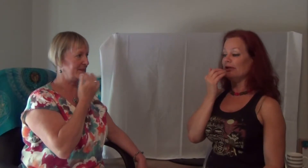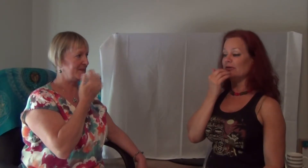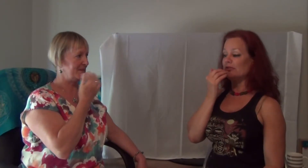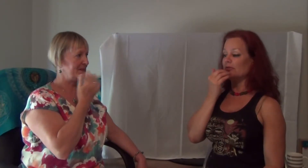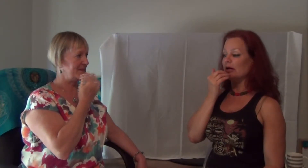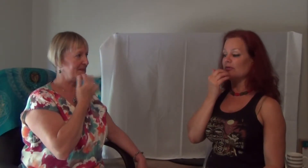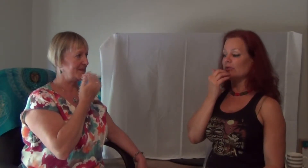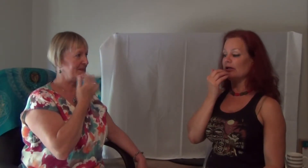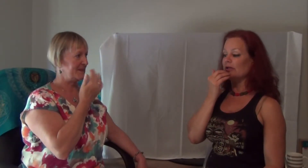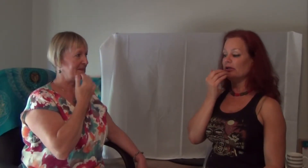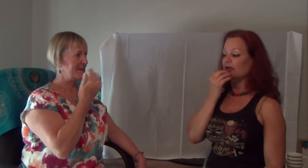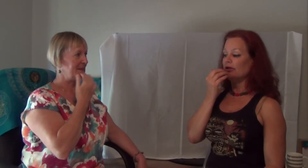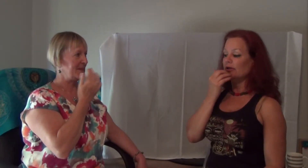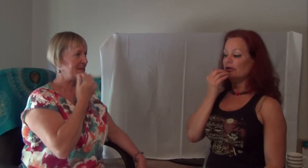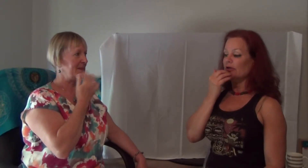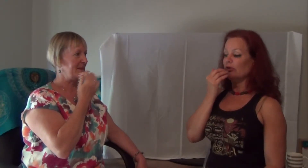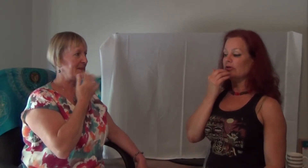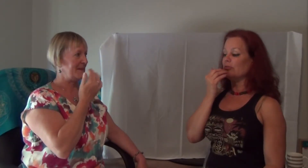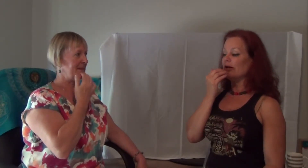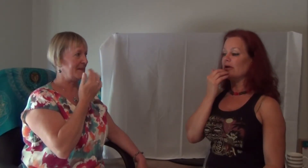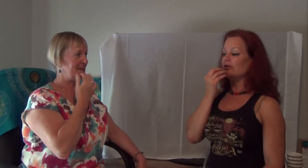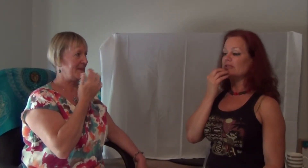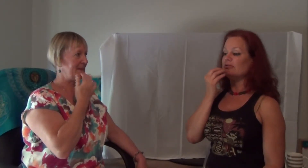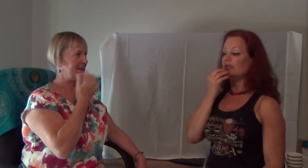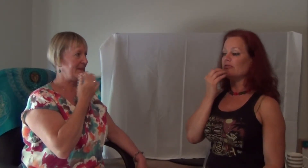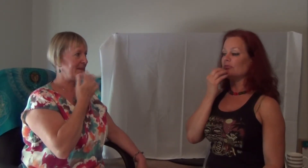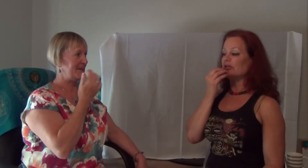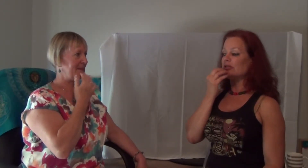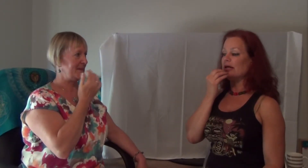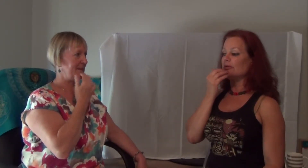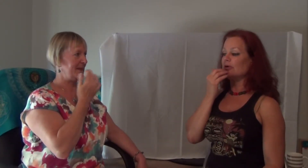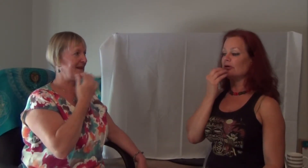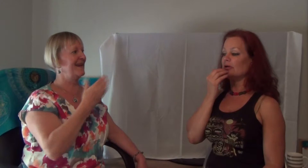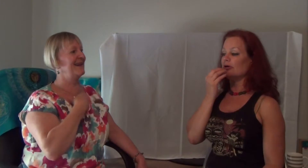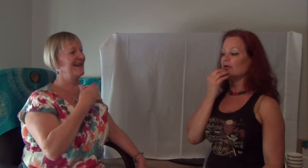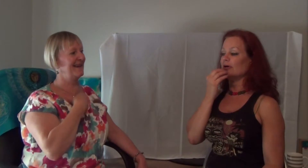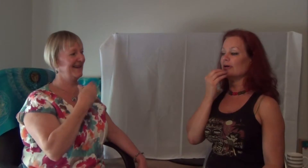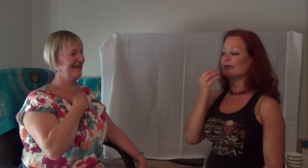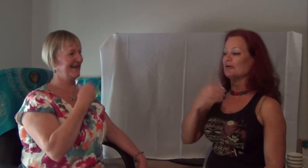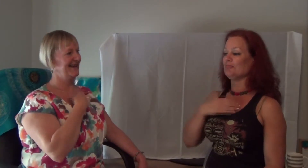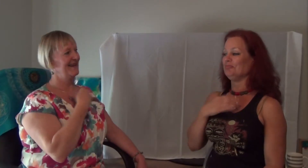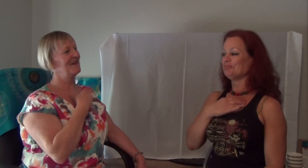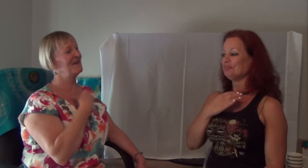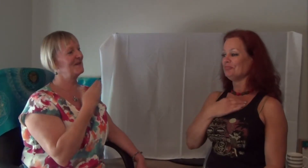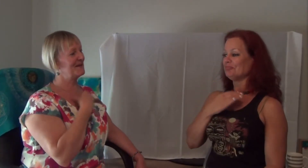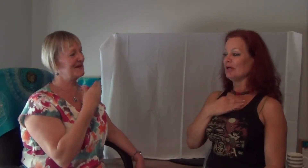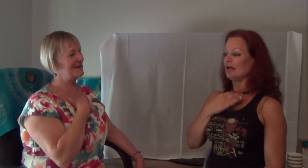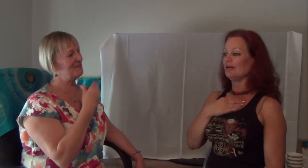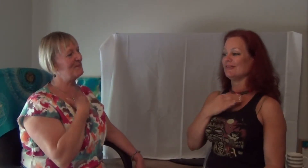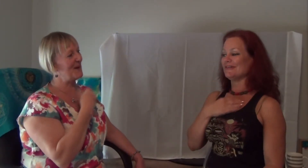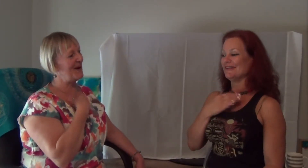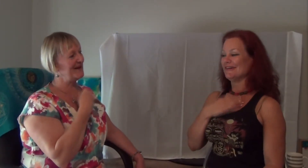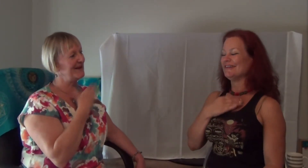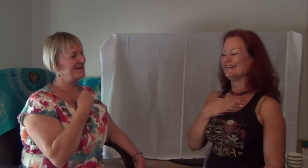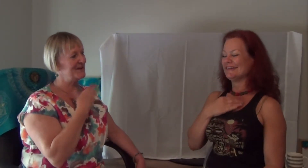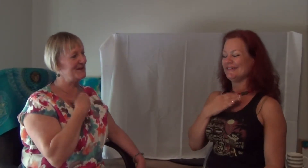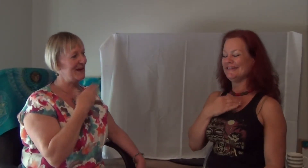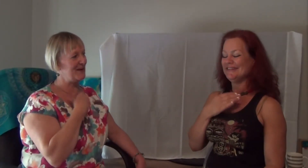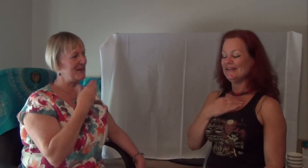needles in the back of my head no wonder my hair has never been the same all those dead pine needles in the back of